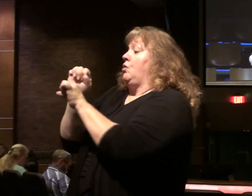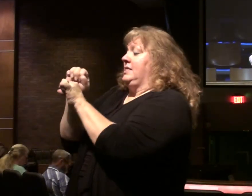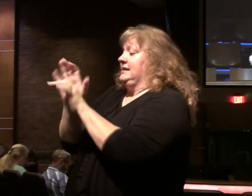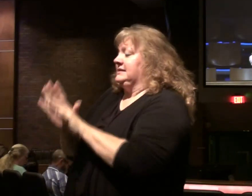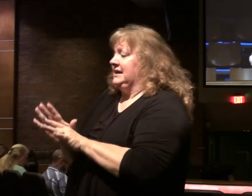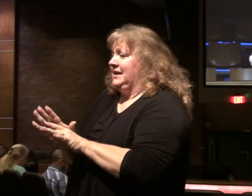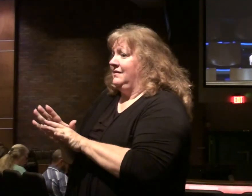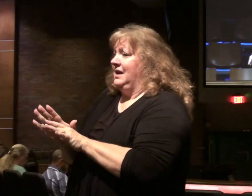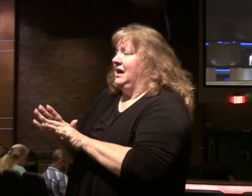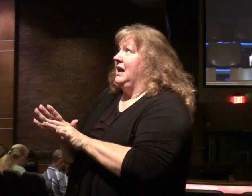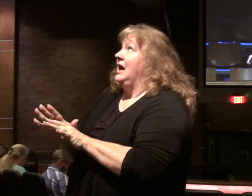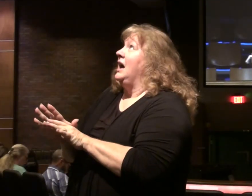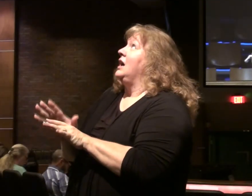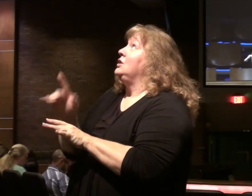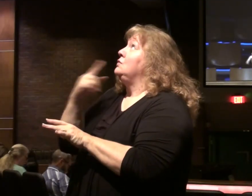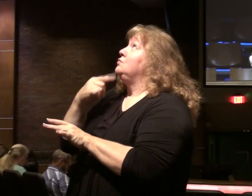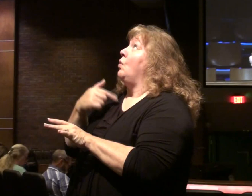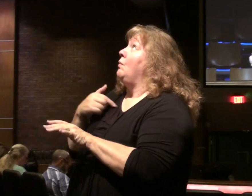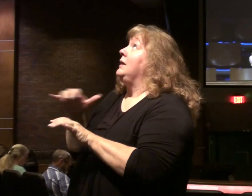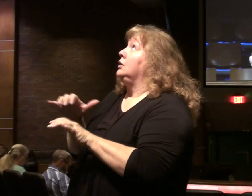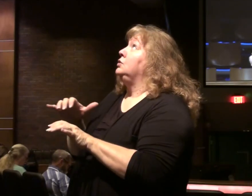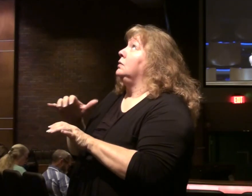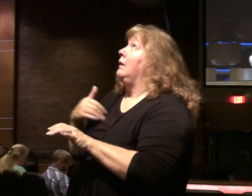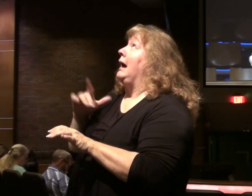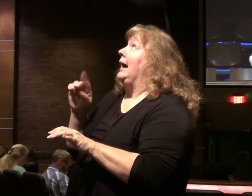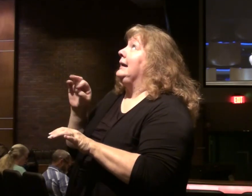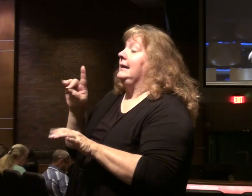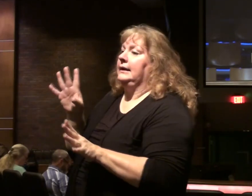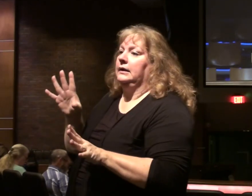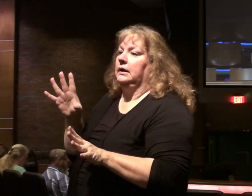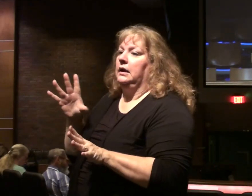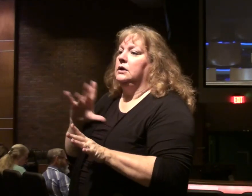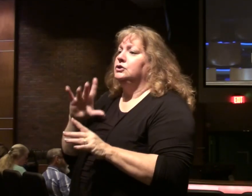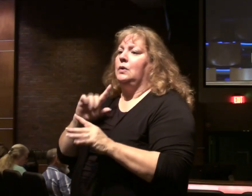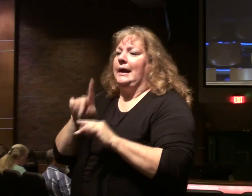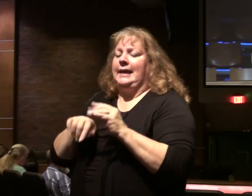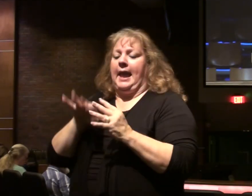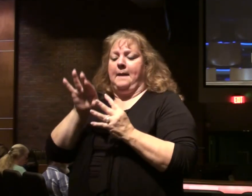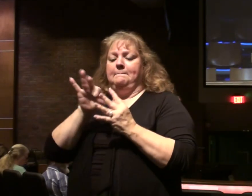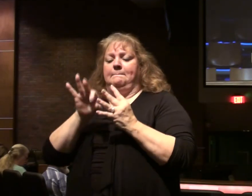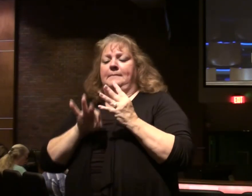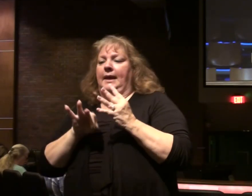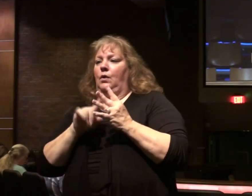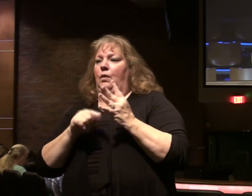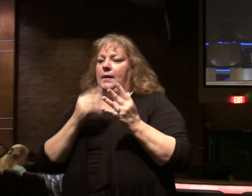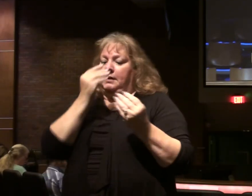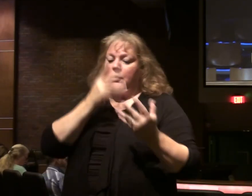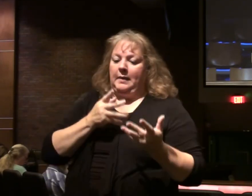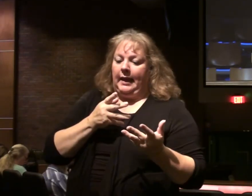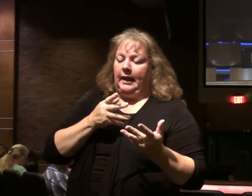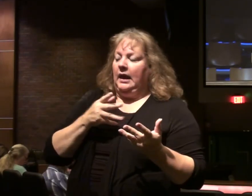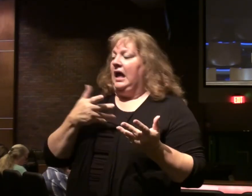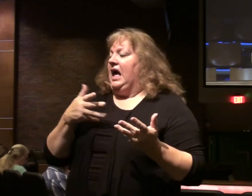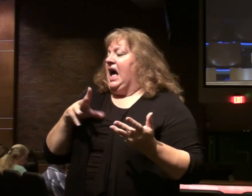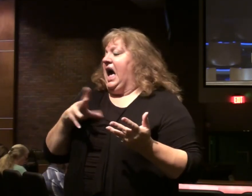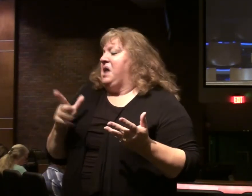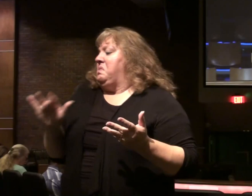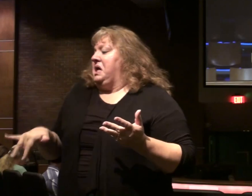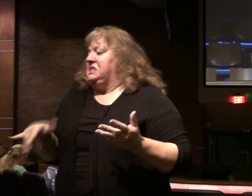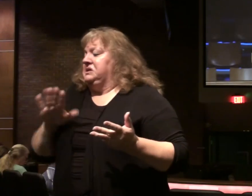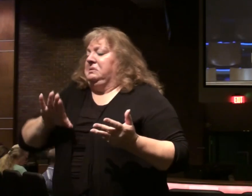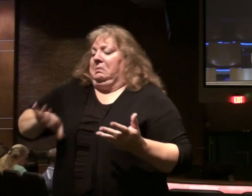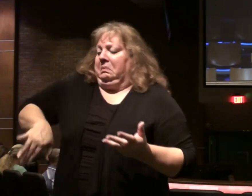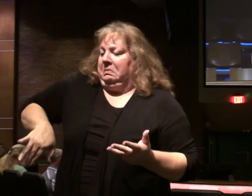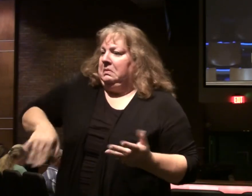We have done only that. Which we have ought to have done. We can't pick and choose. What we're going to obey. not obey. Like Luke 14.